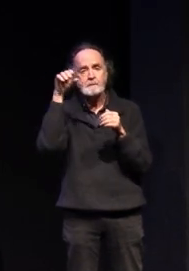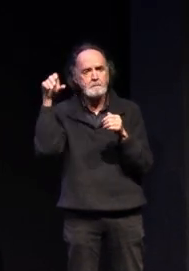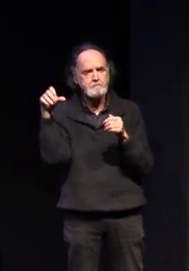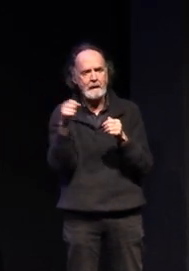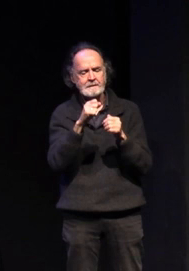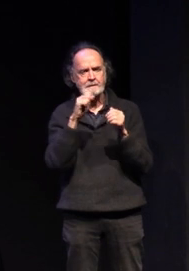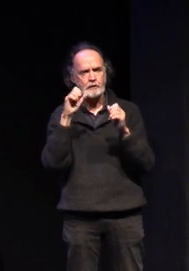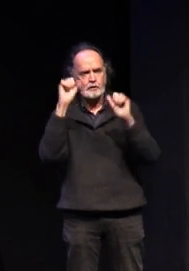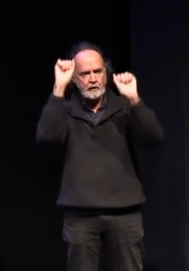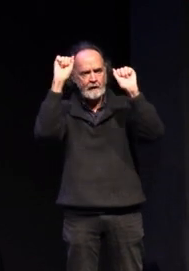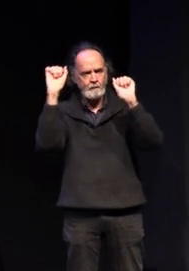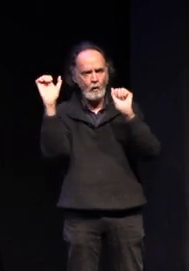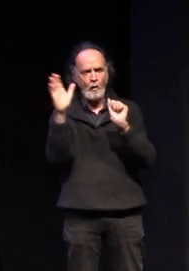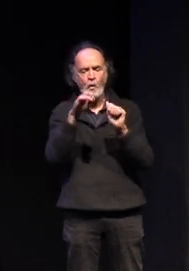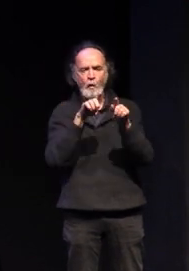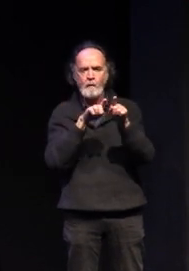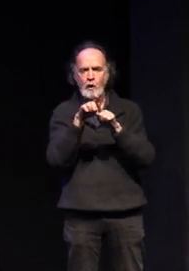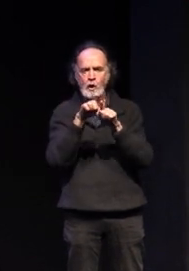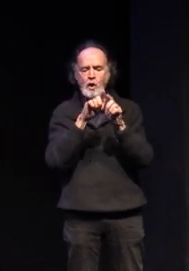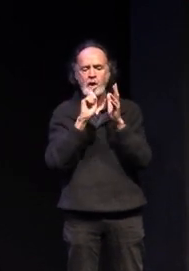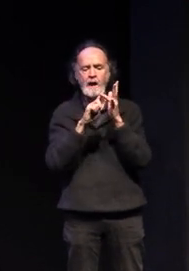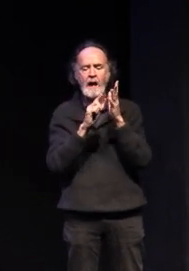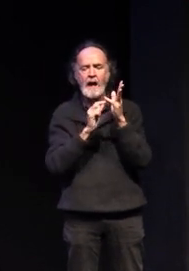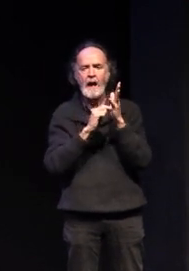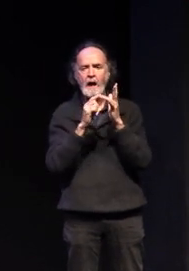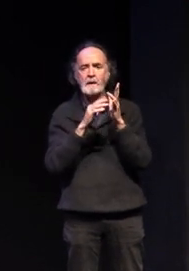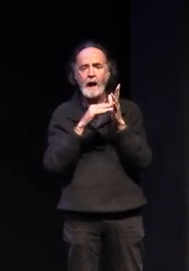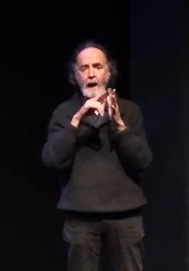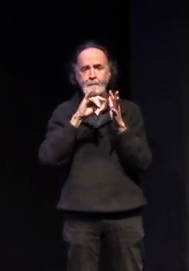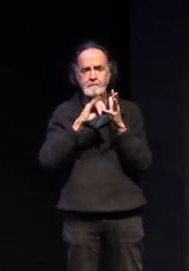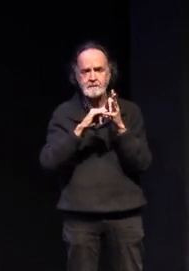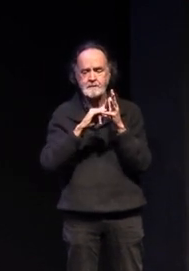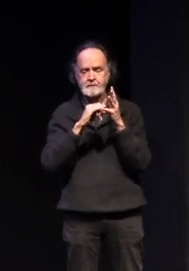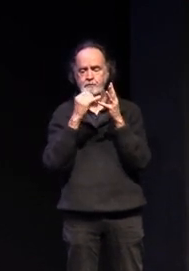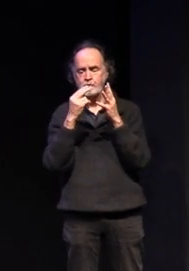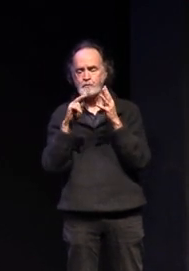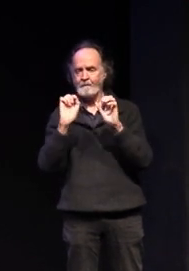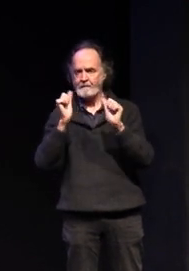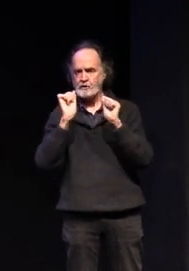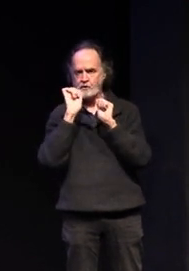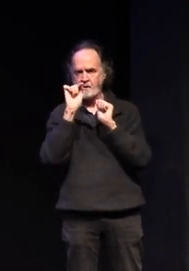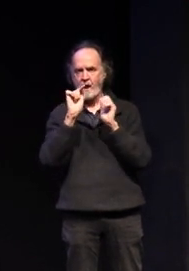learning outcomes in order to satisfactory uh complete that unit